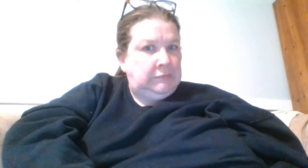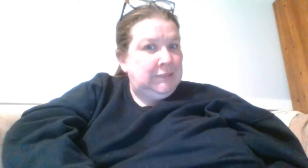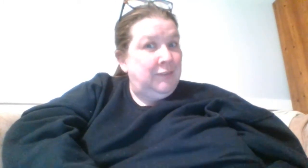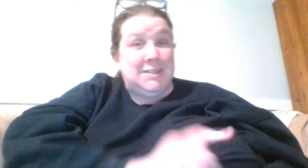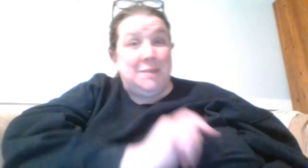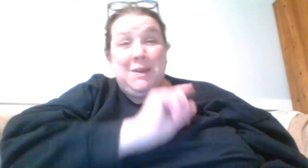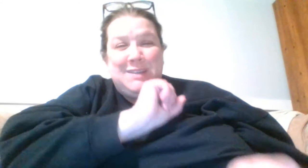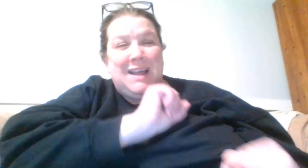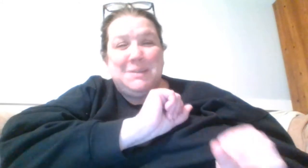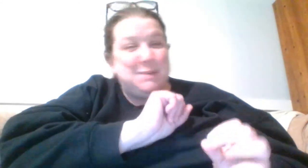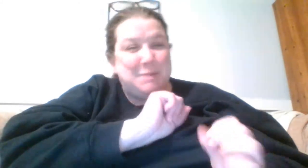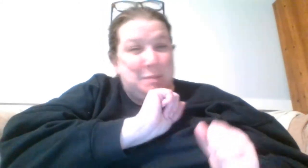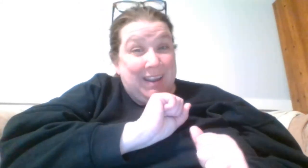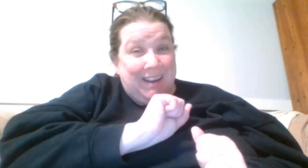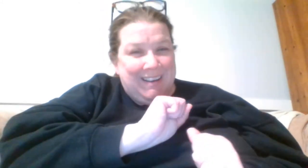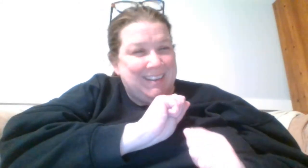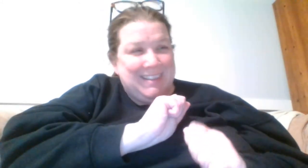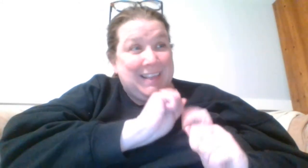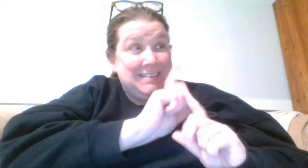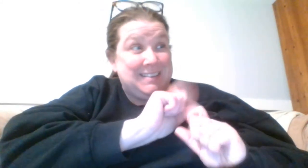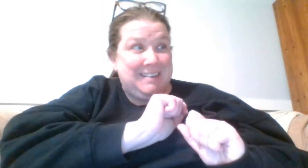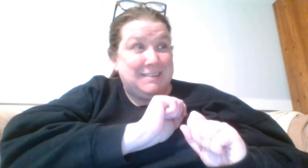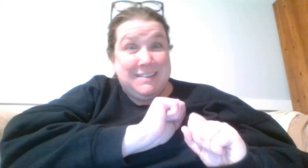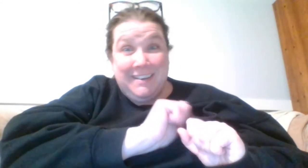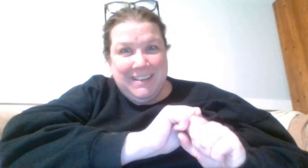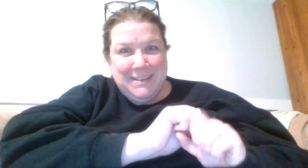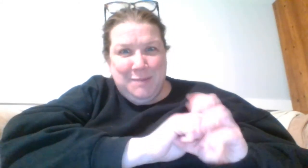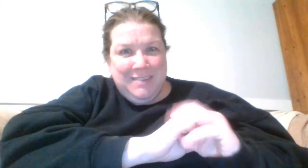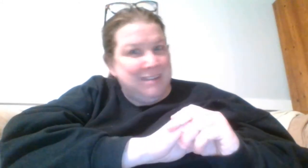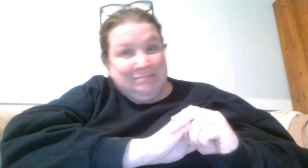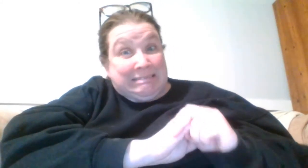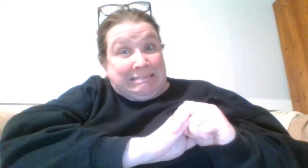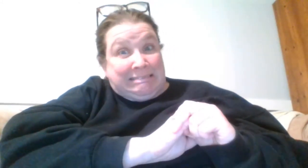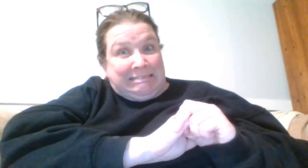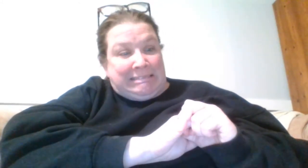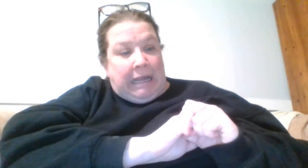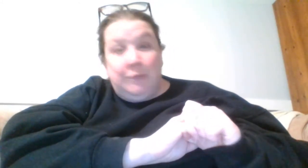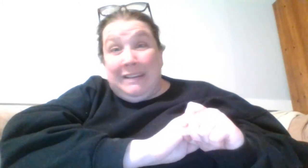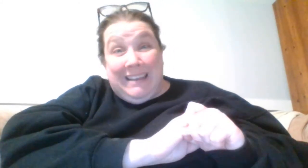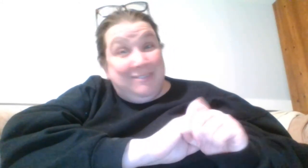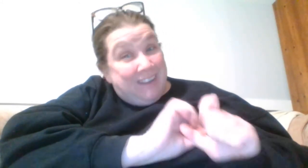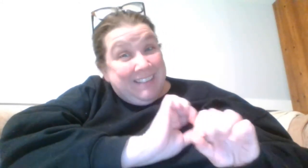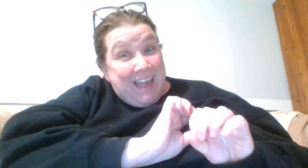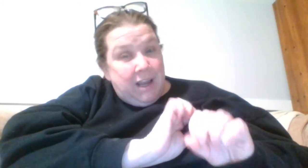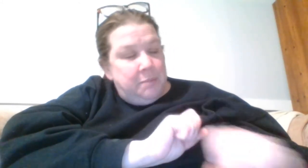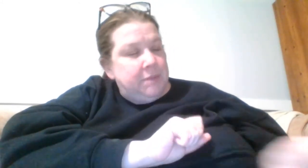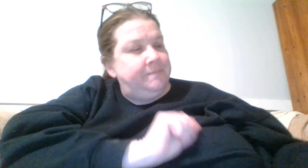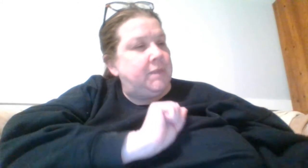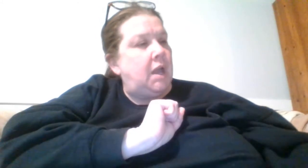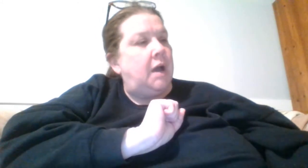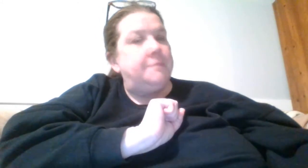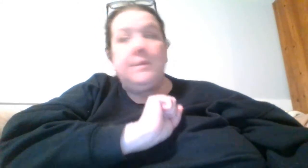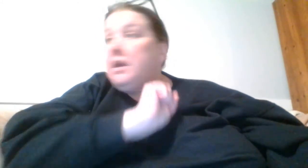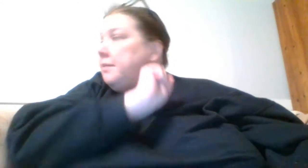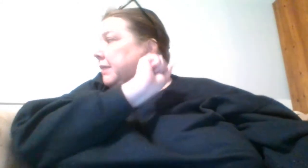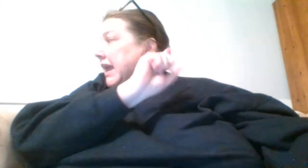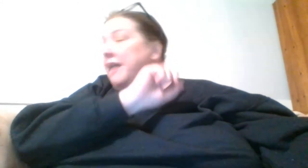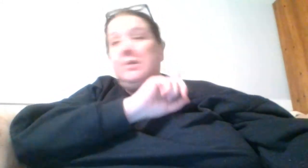for somebody who's not supposed to be buying on anything that isn't necessary this month. I really love it. But I have been